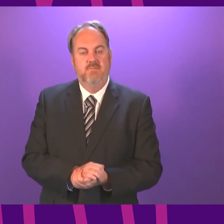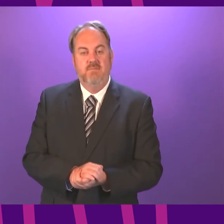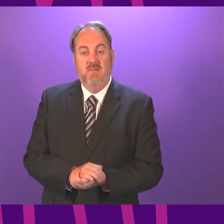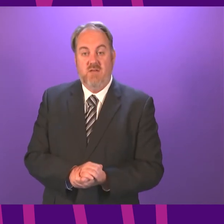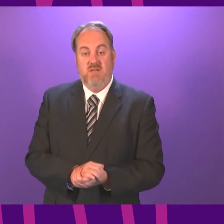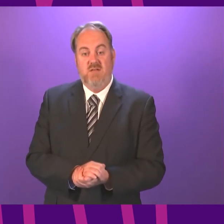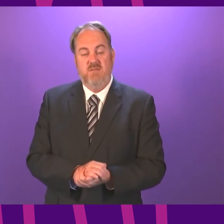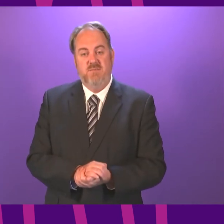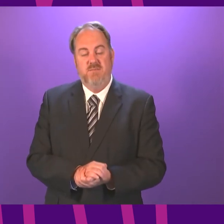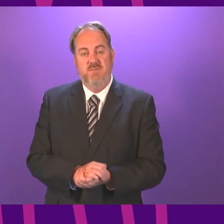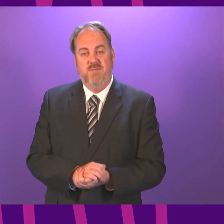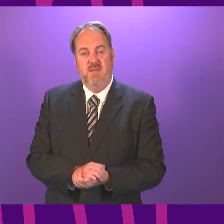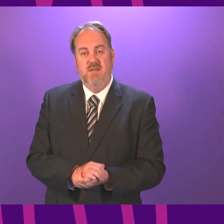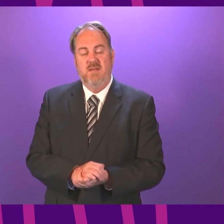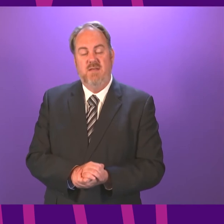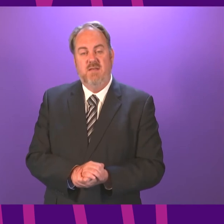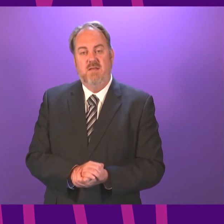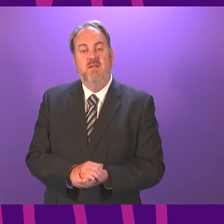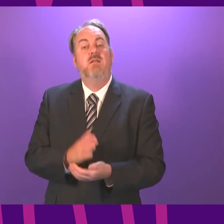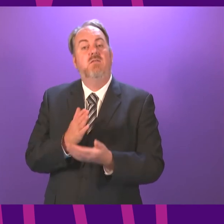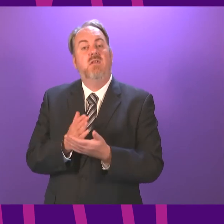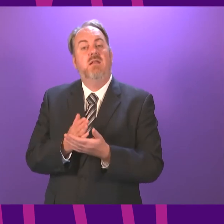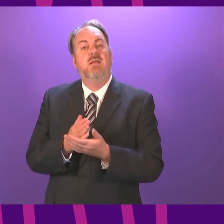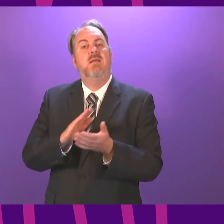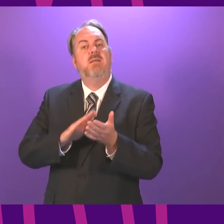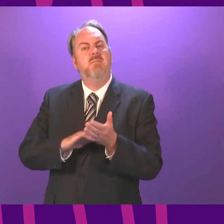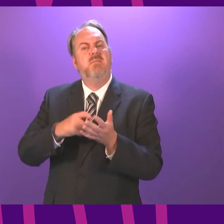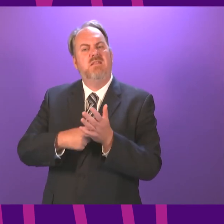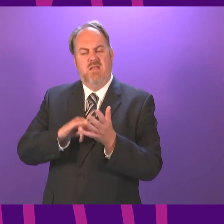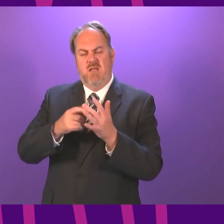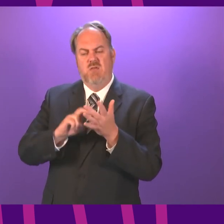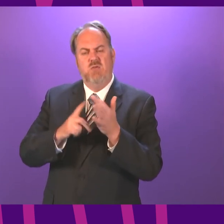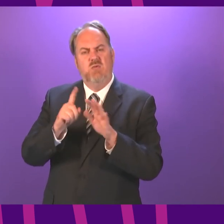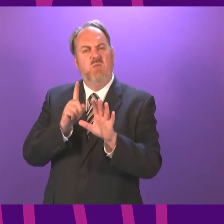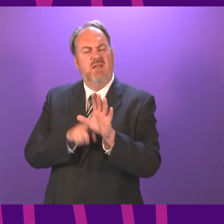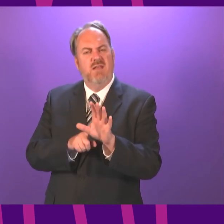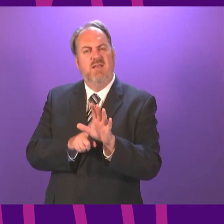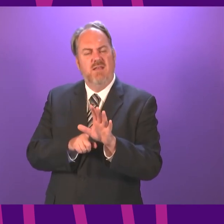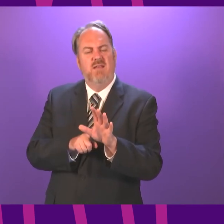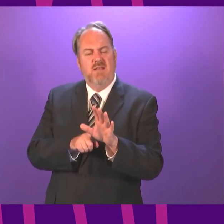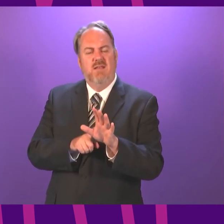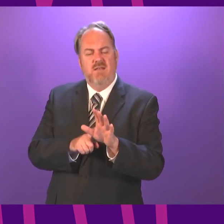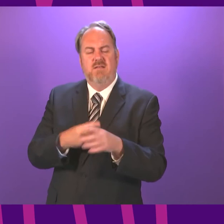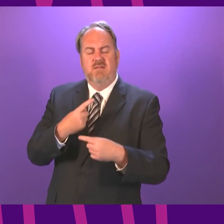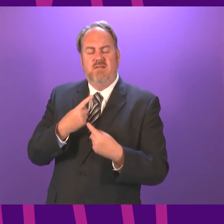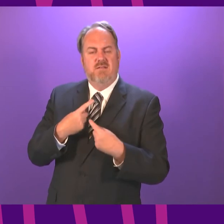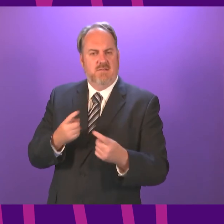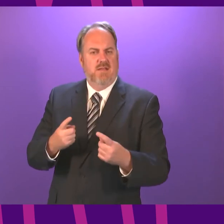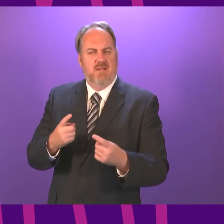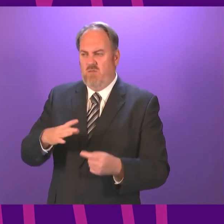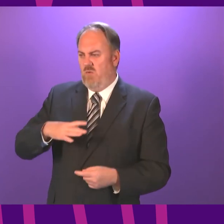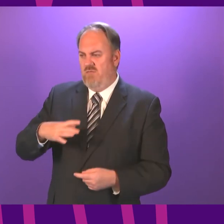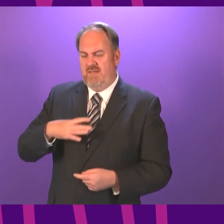Thank you Presiding Officer. Mr Swinney was heard on the media discussing that decisions made by the Scottish Government are now